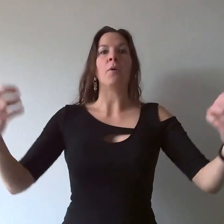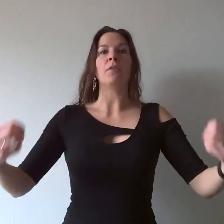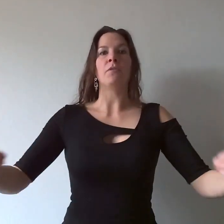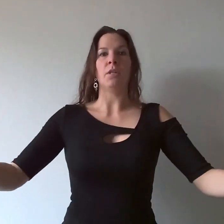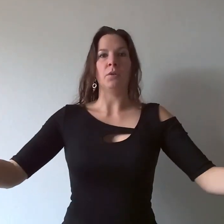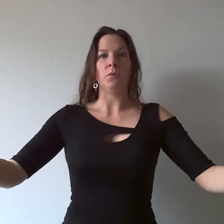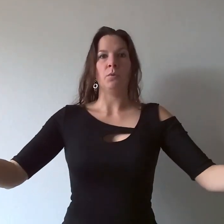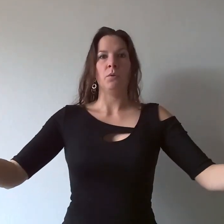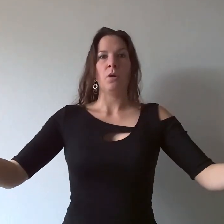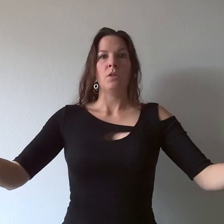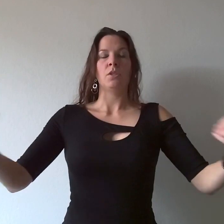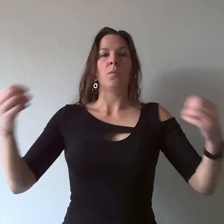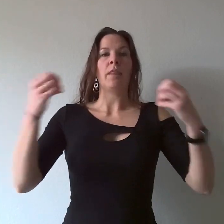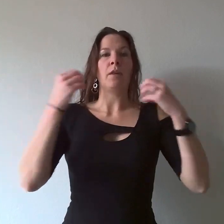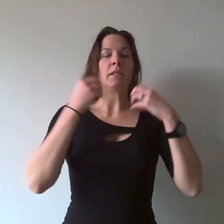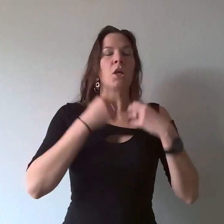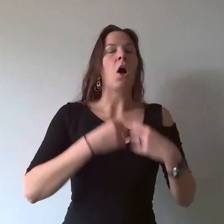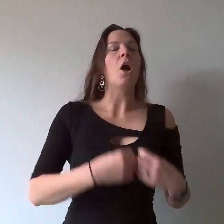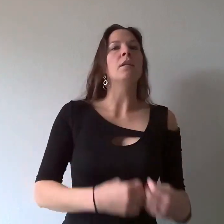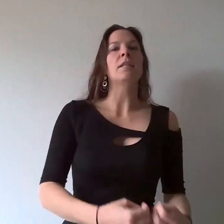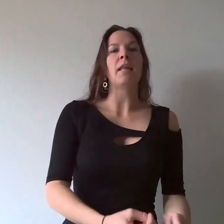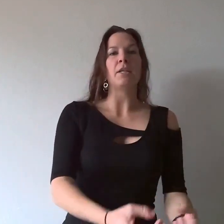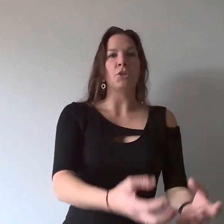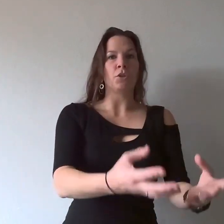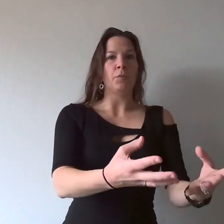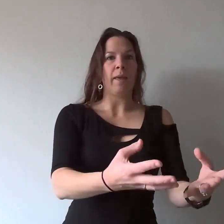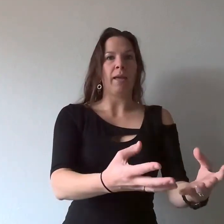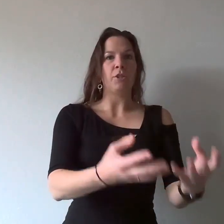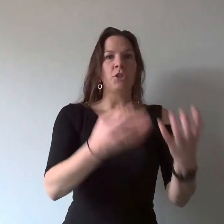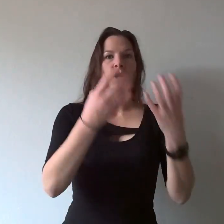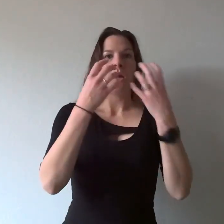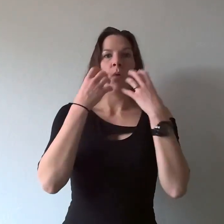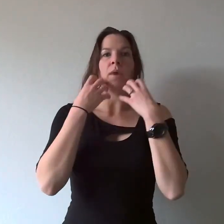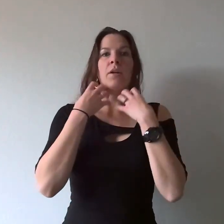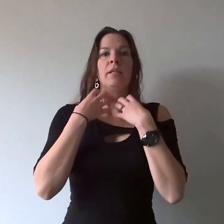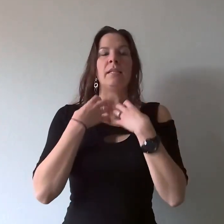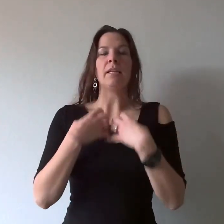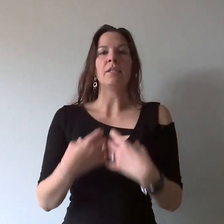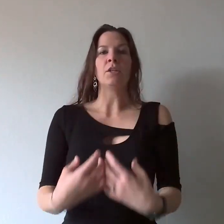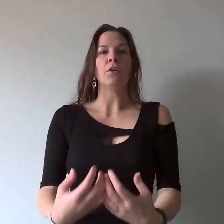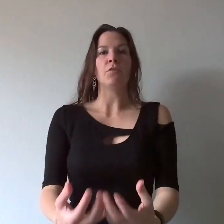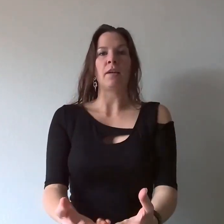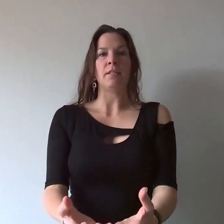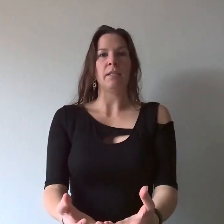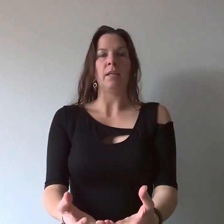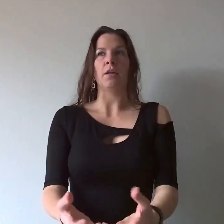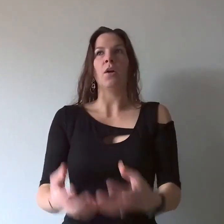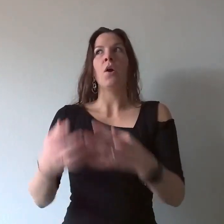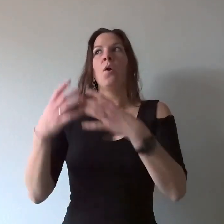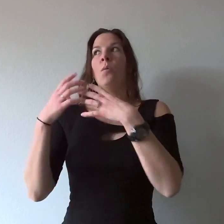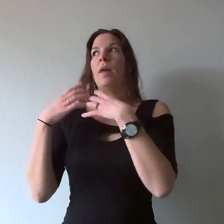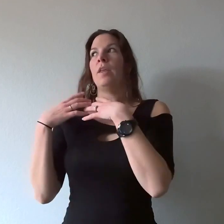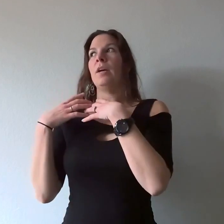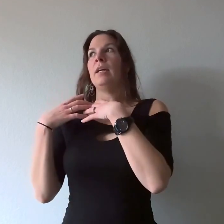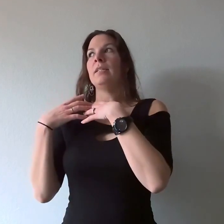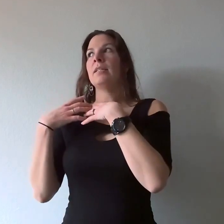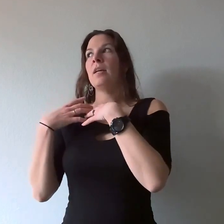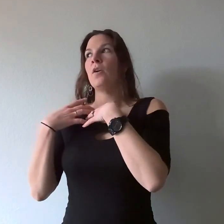of you so whether it's onto that journal page whether it's into your friend's ear whether it's